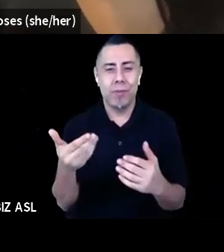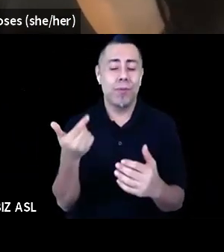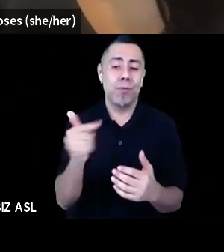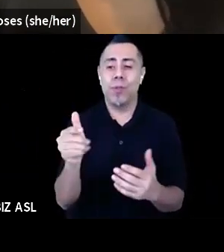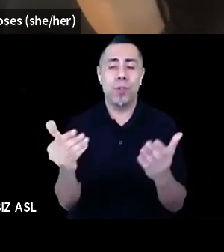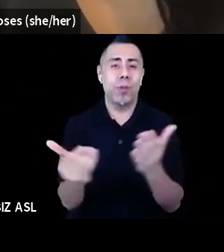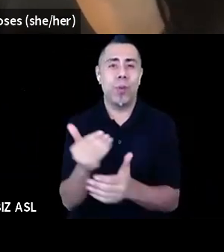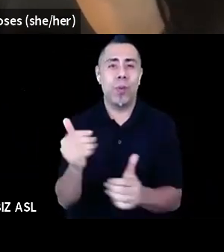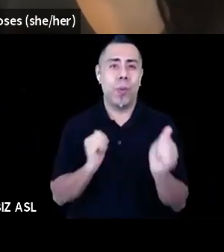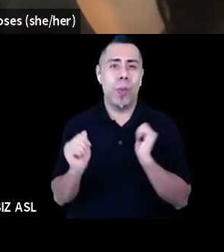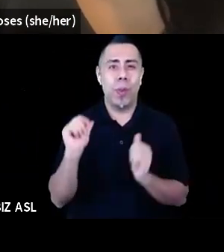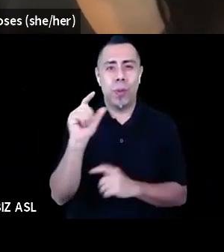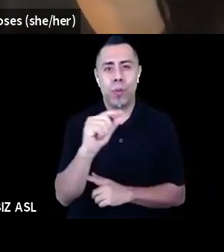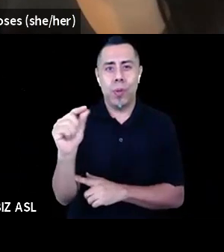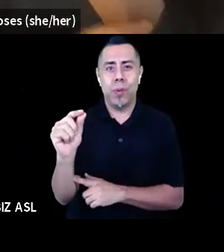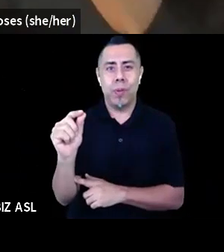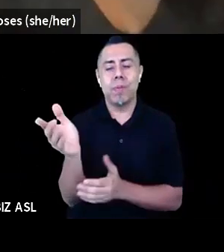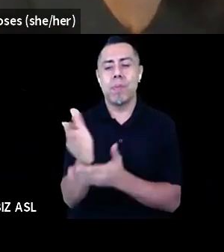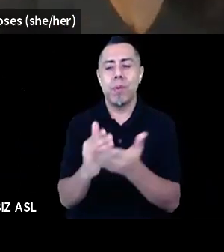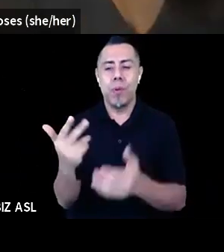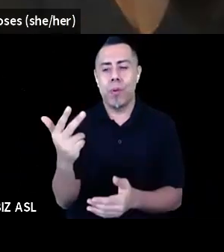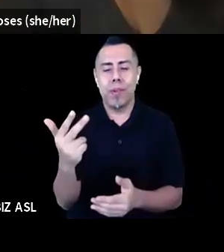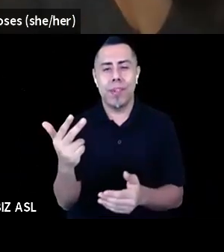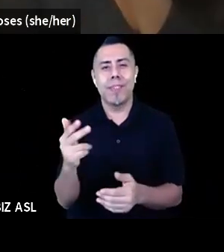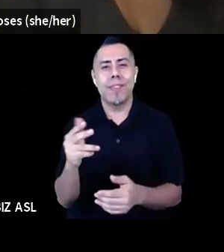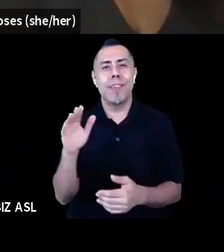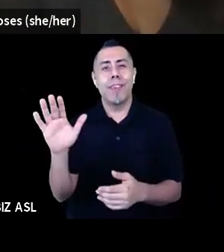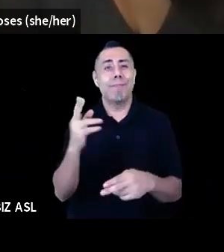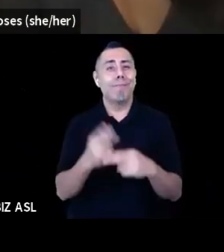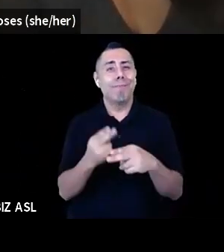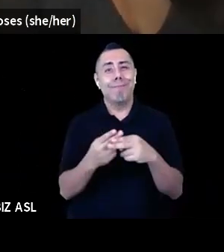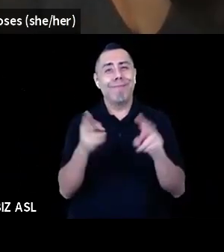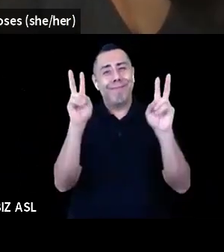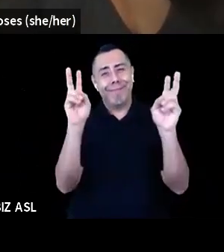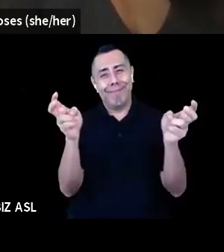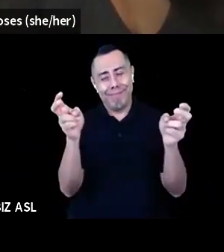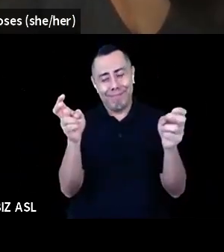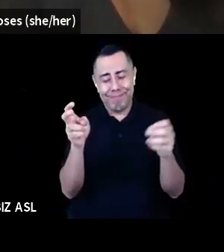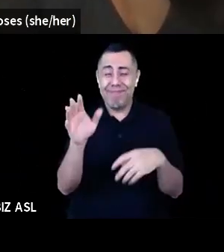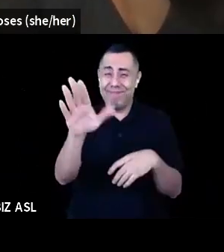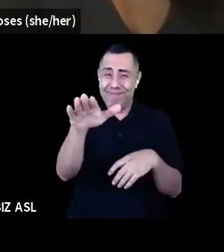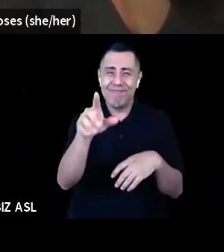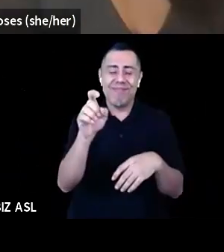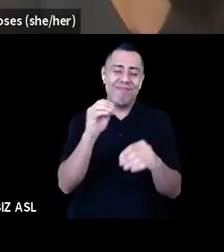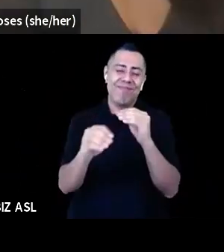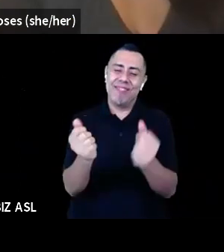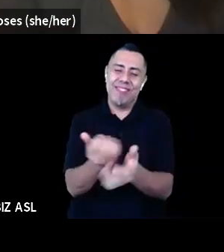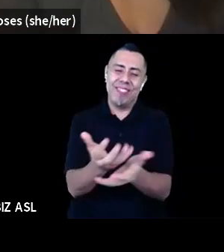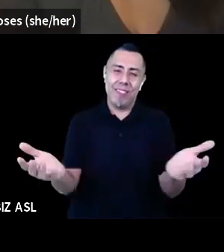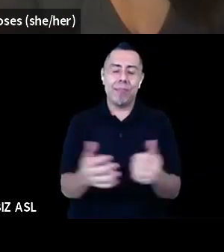affectionately titled, Y'all, We Gotta Fix All of It. This session is being co-facilitated by Groundwater Arts in partnership